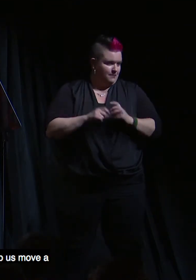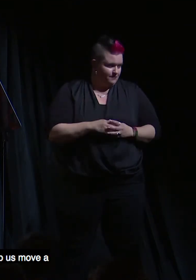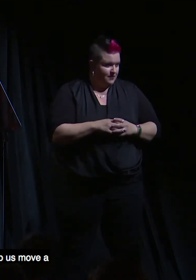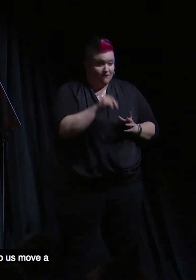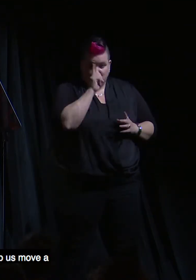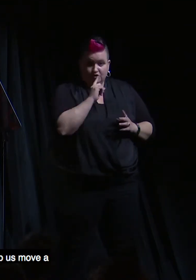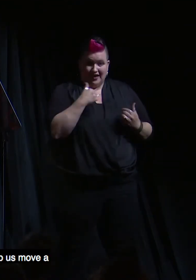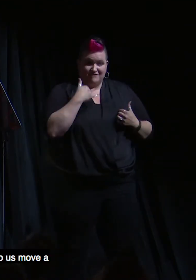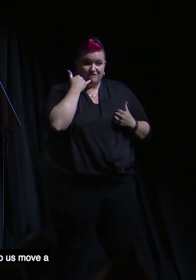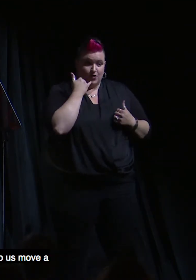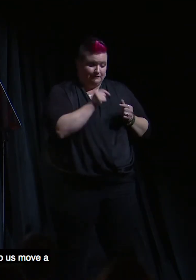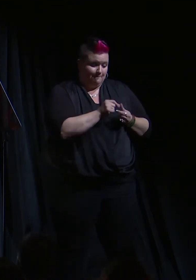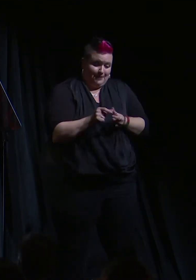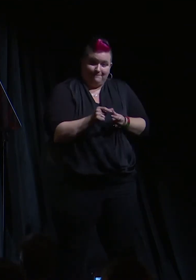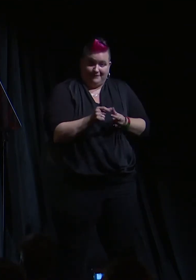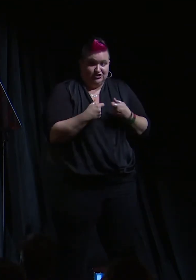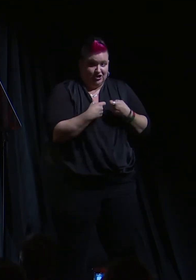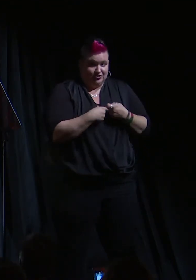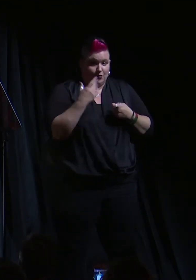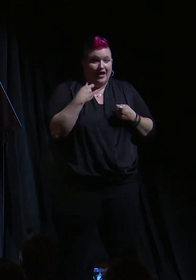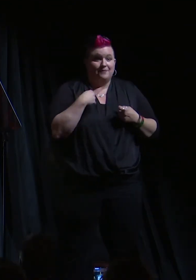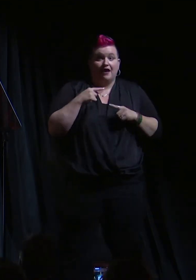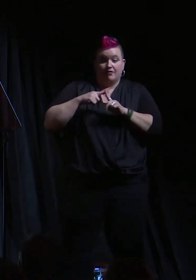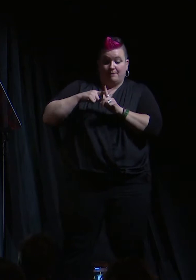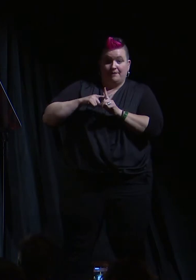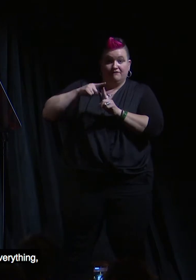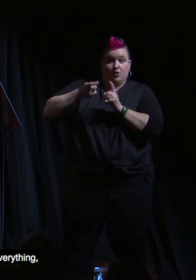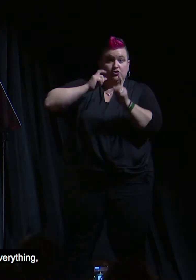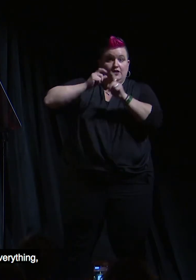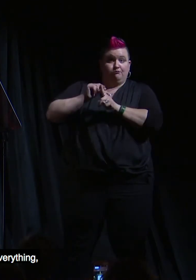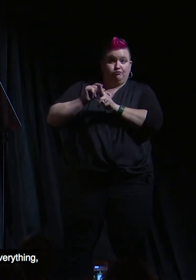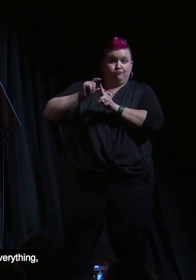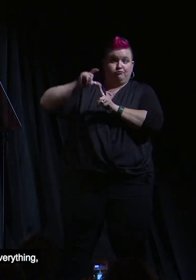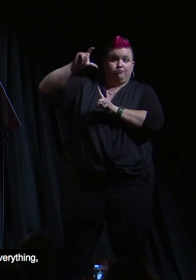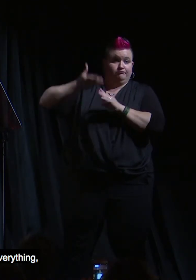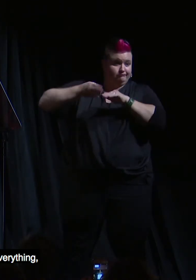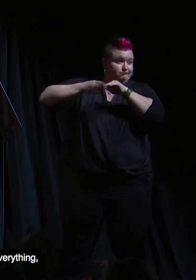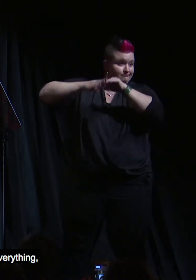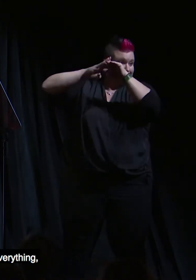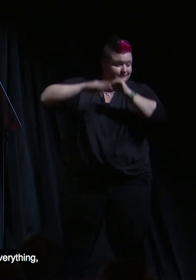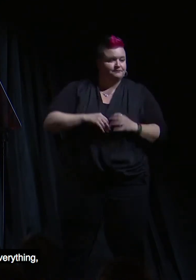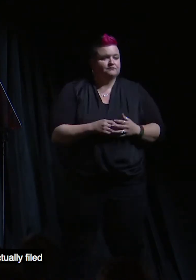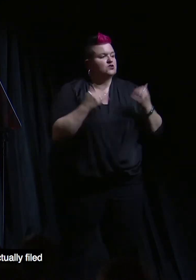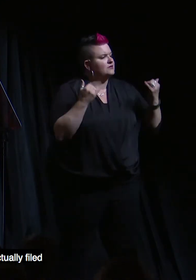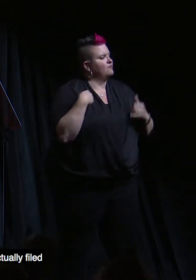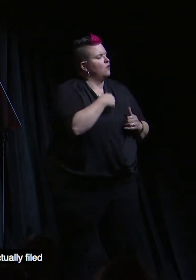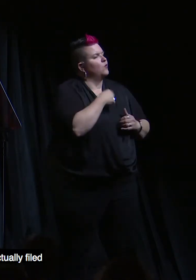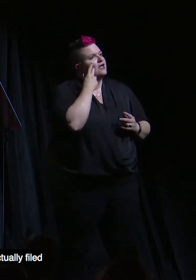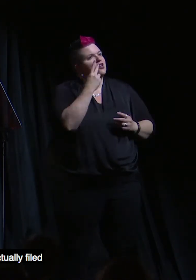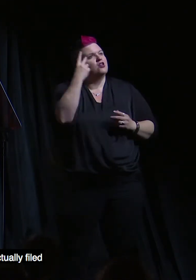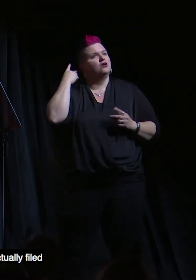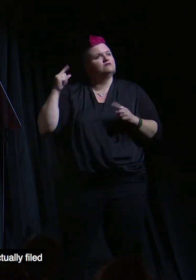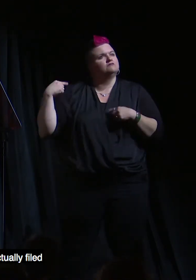charged. You're going to have a chance to help us move a thermometer up. As we take a look and reflect on everything, our